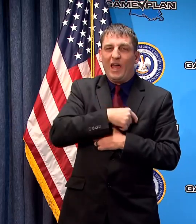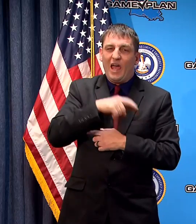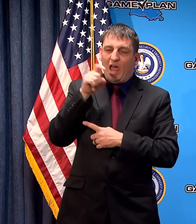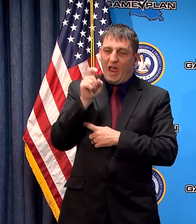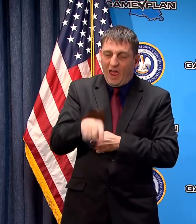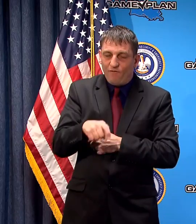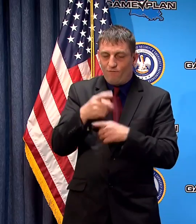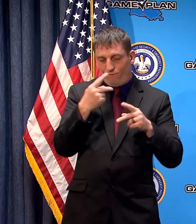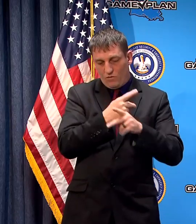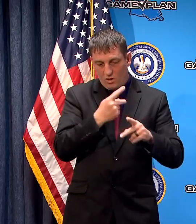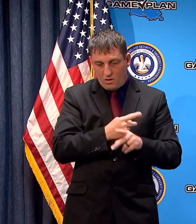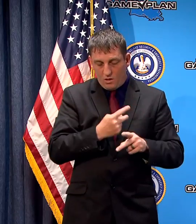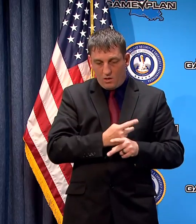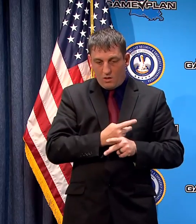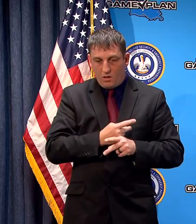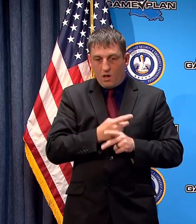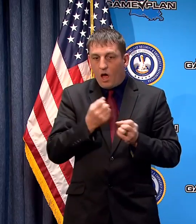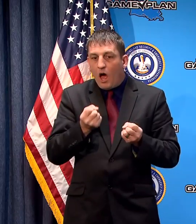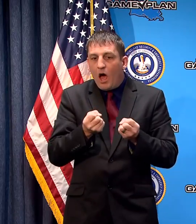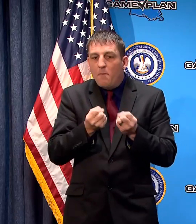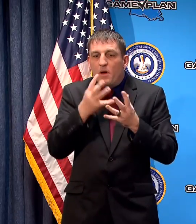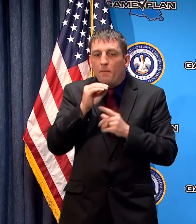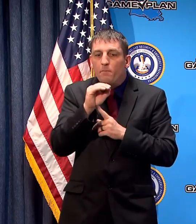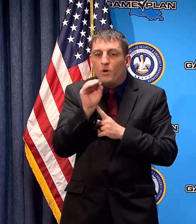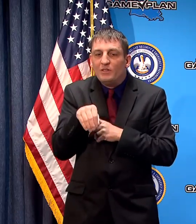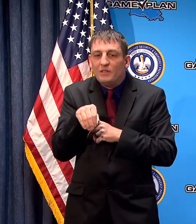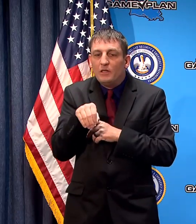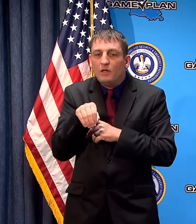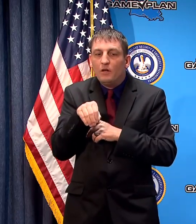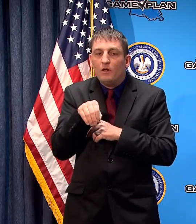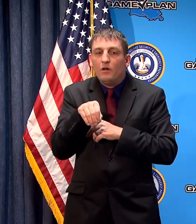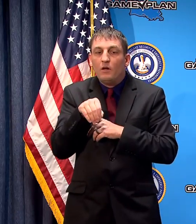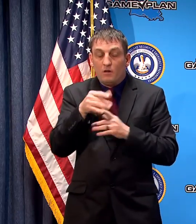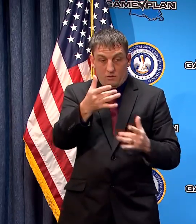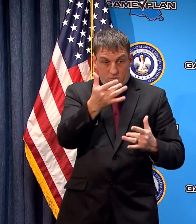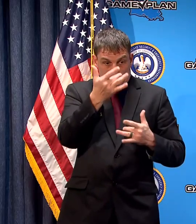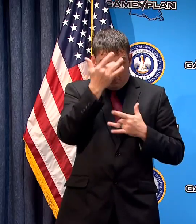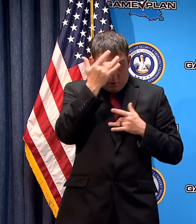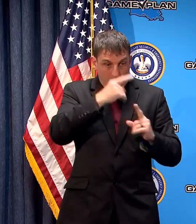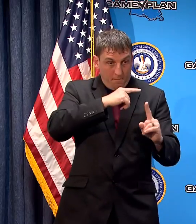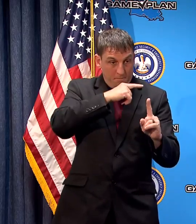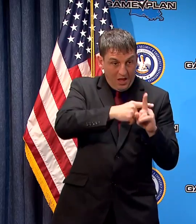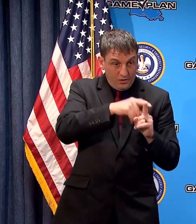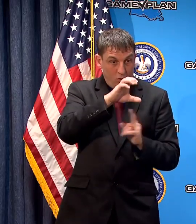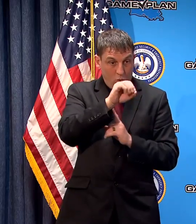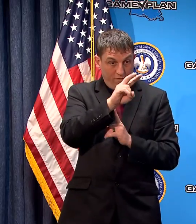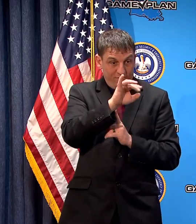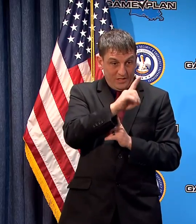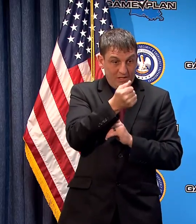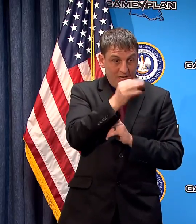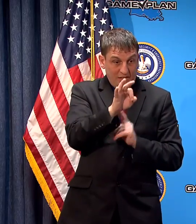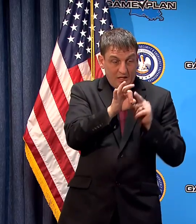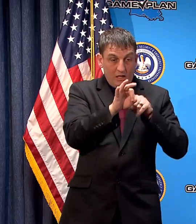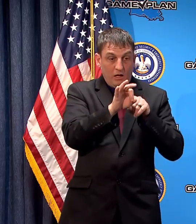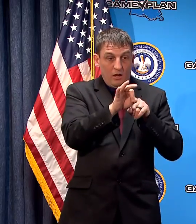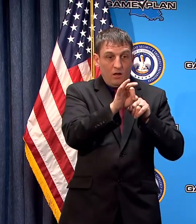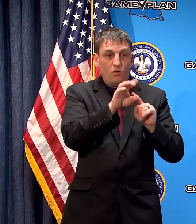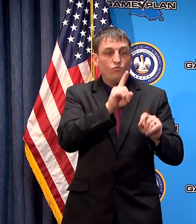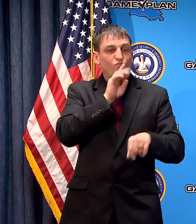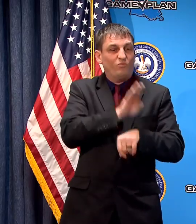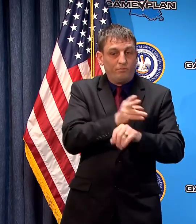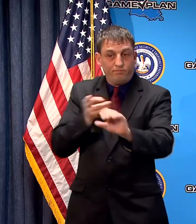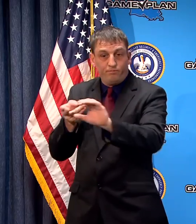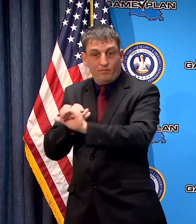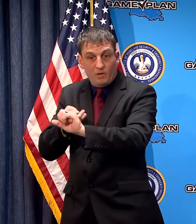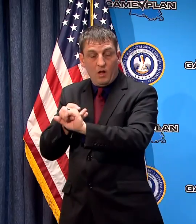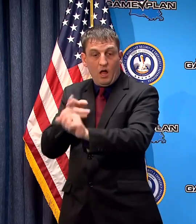what is the hospitalization rate for COVID-19 positive patients once they